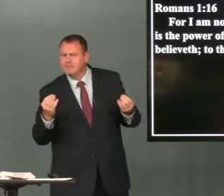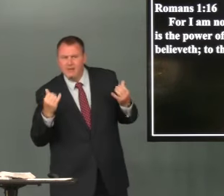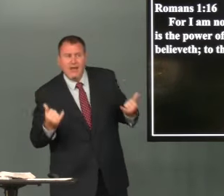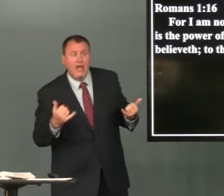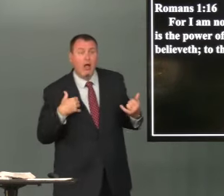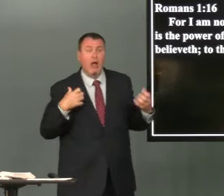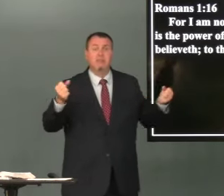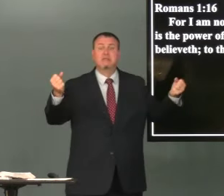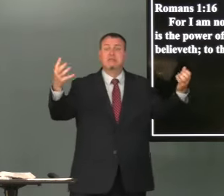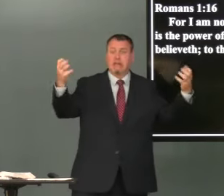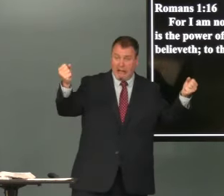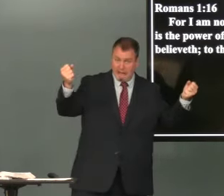after